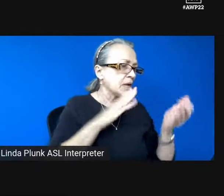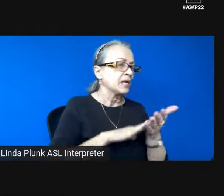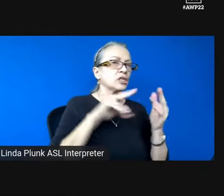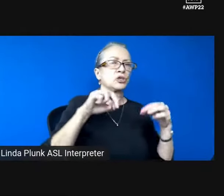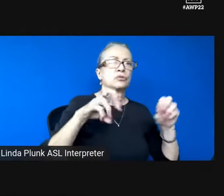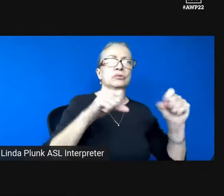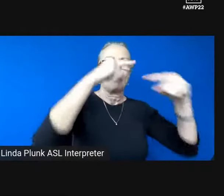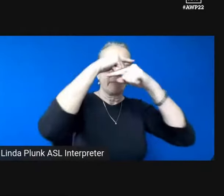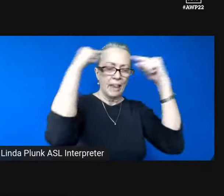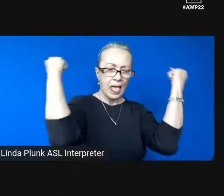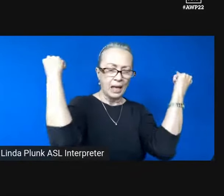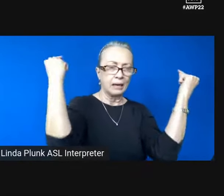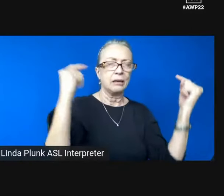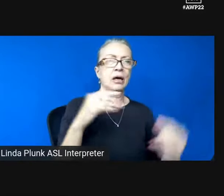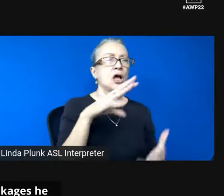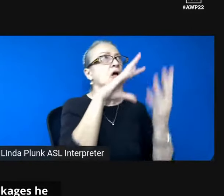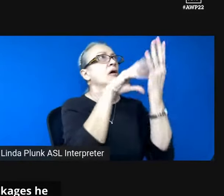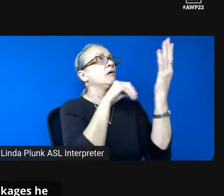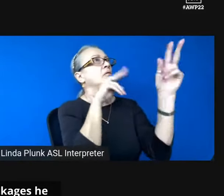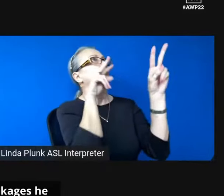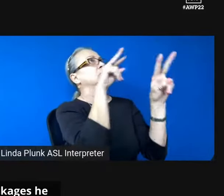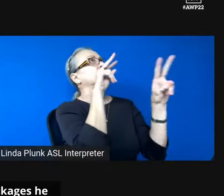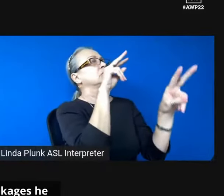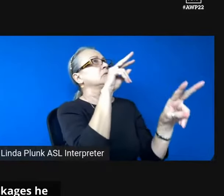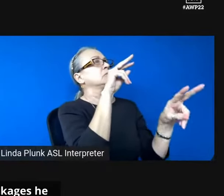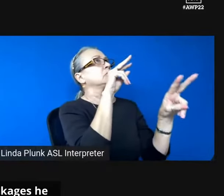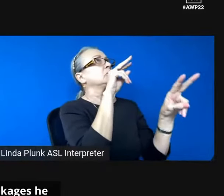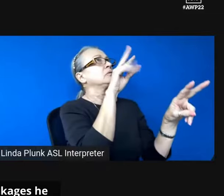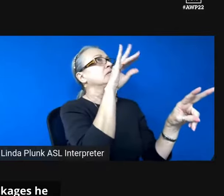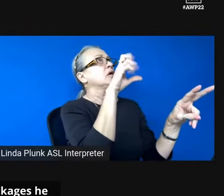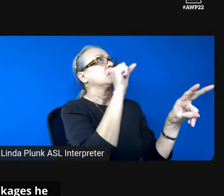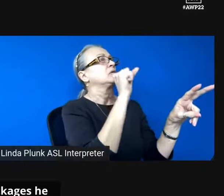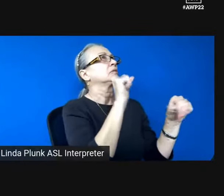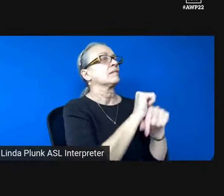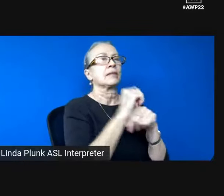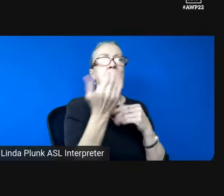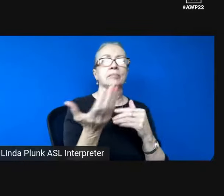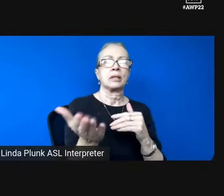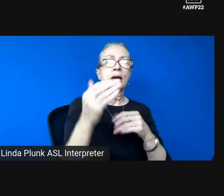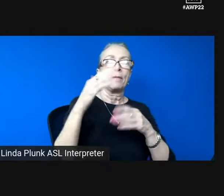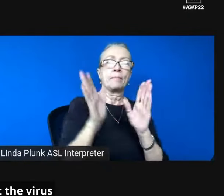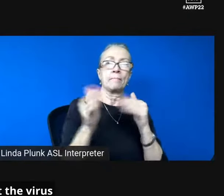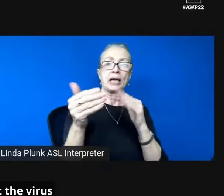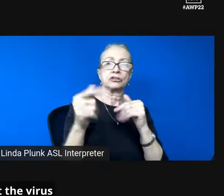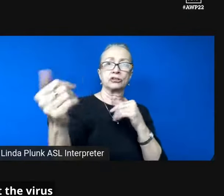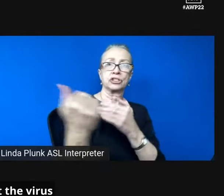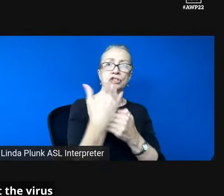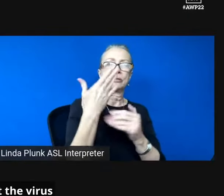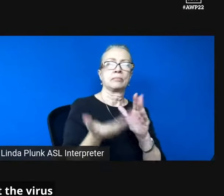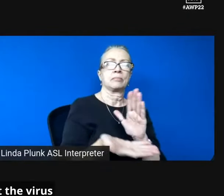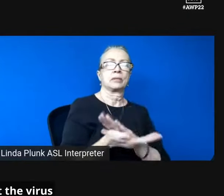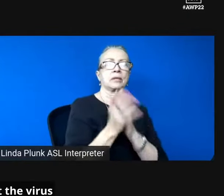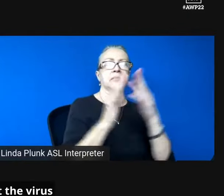Learned about the virus on the clock when the packages he shipped became essential. Learned about the